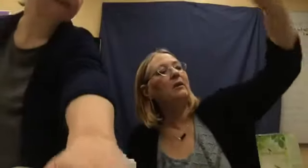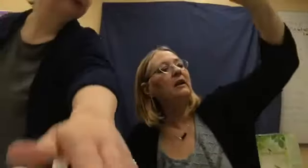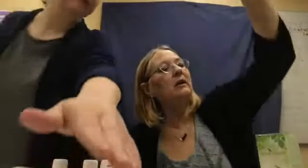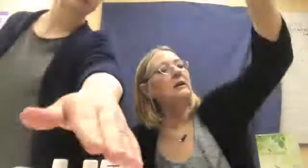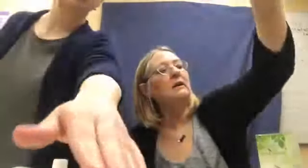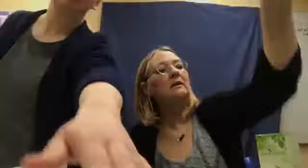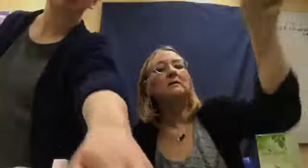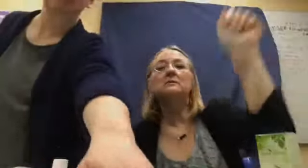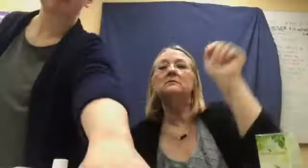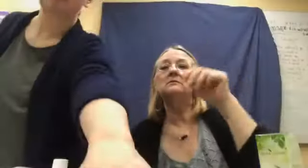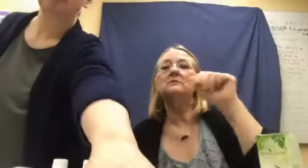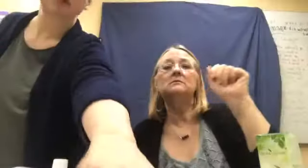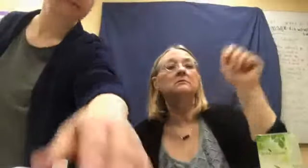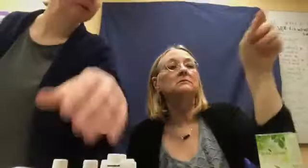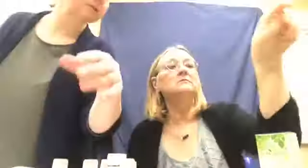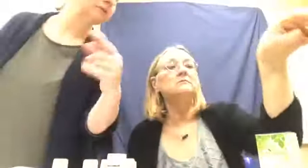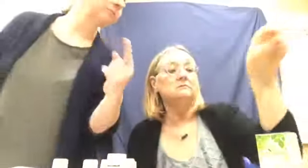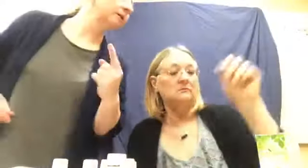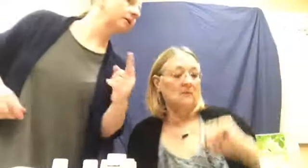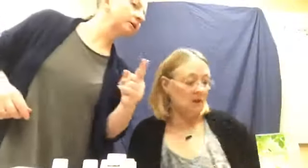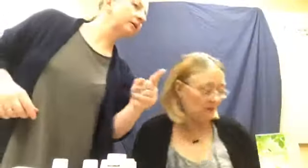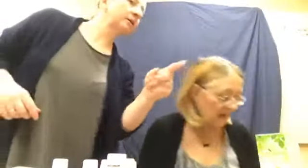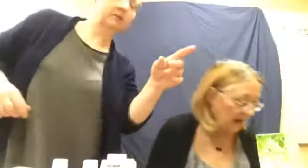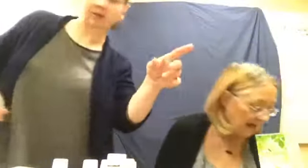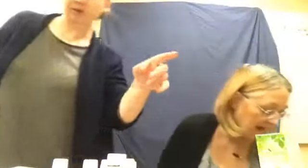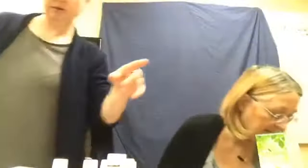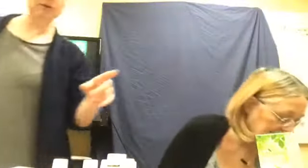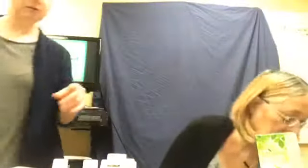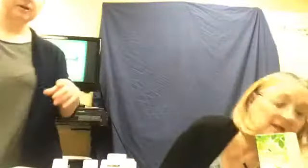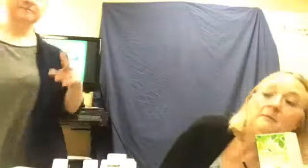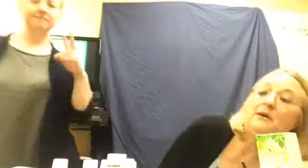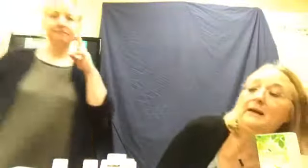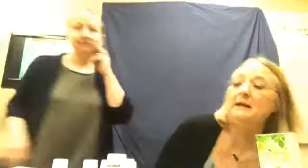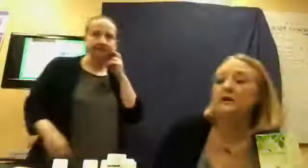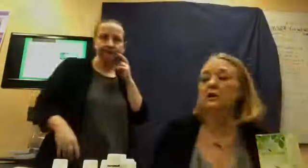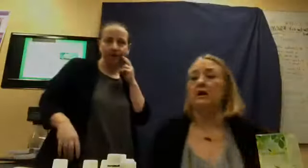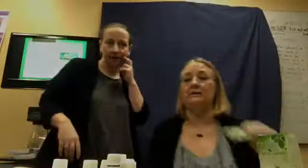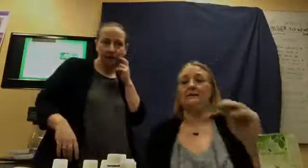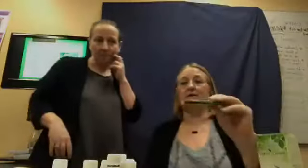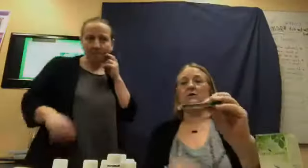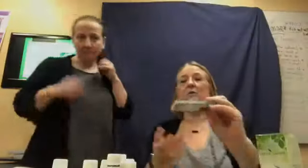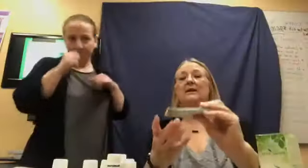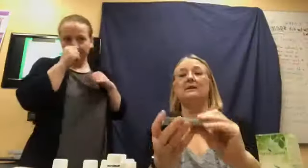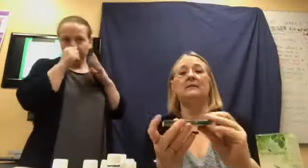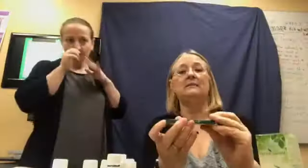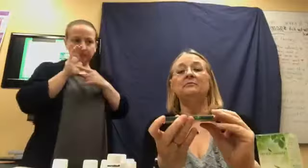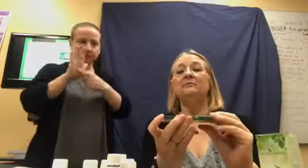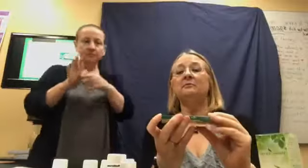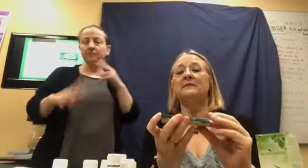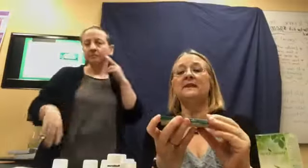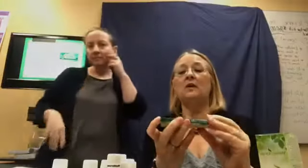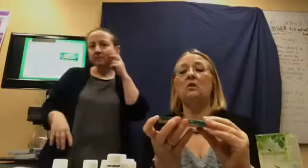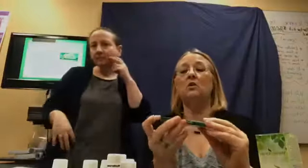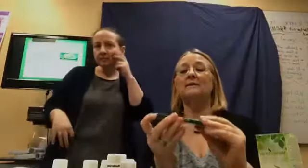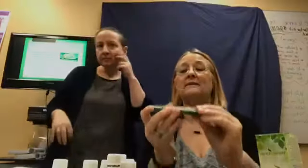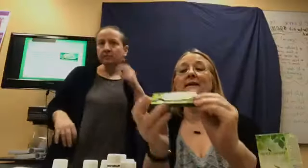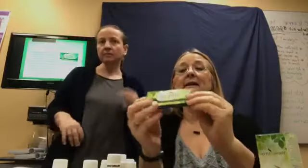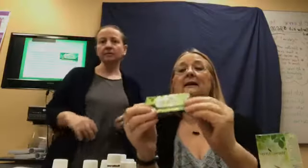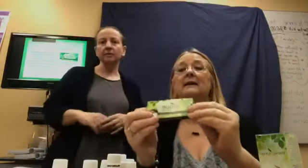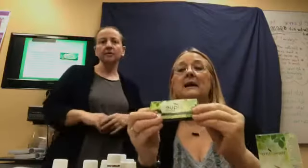here. The gum should be somewhere. Okay, I have some gum right here. I'll just show it. So, Sleek Gum